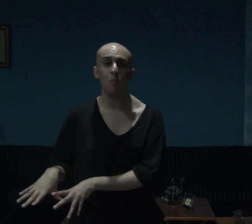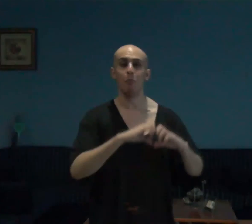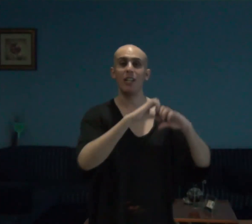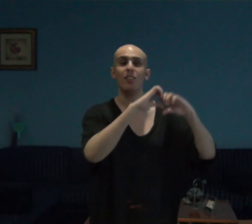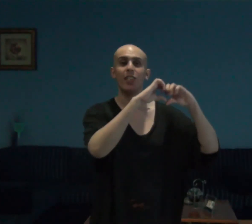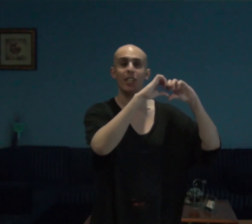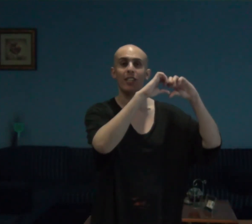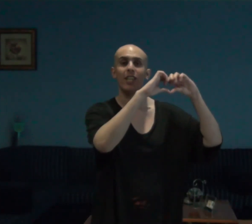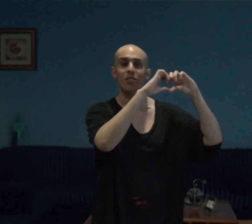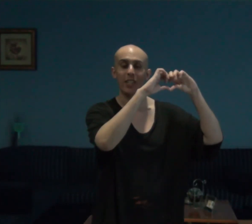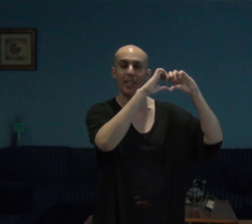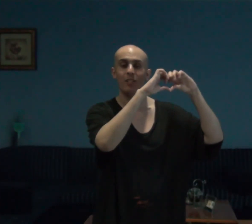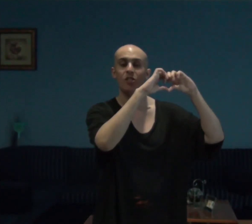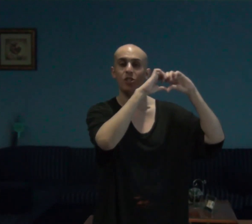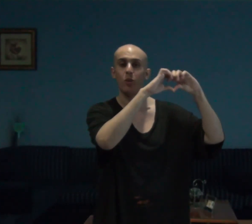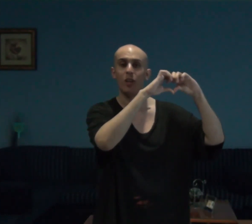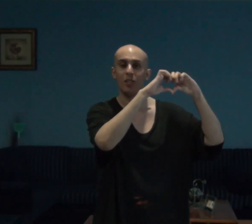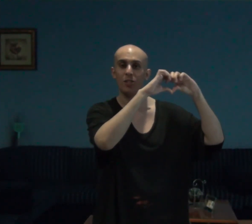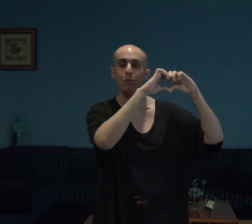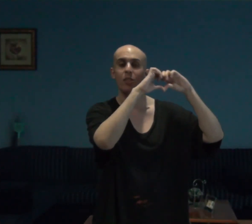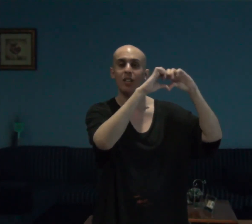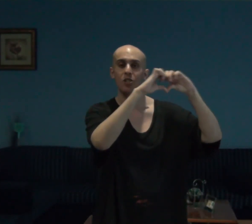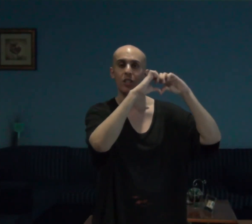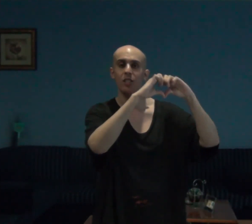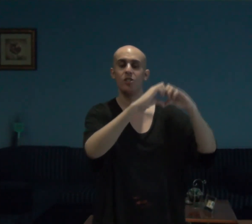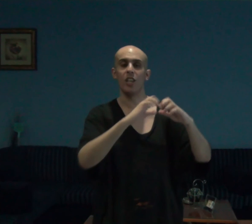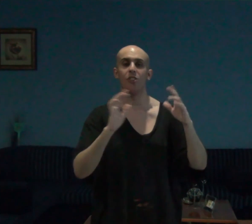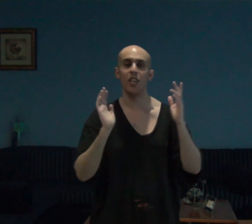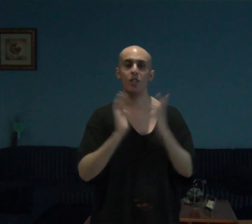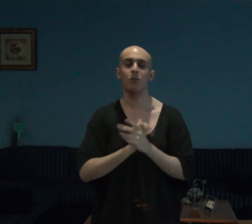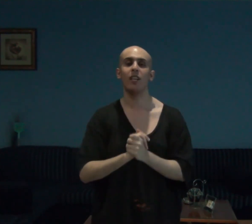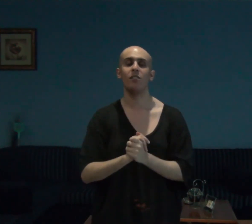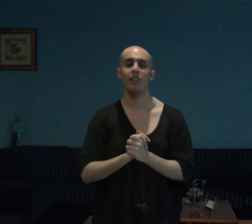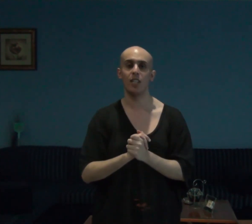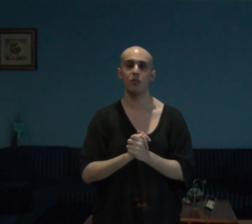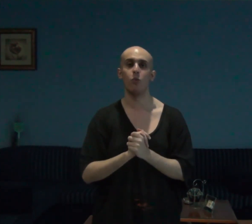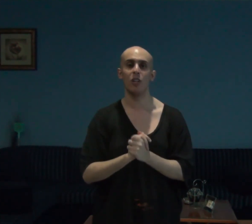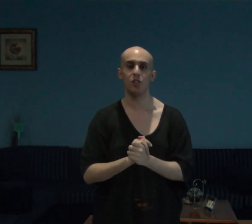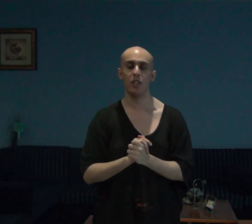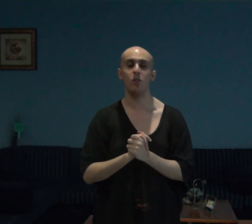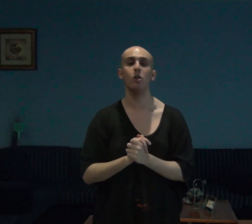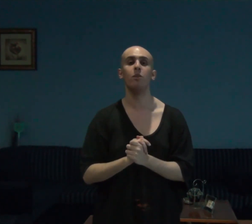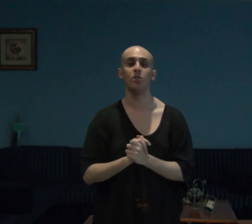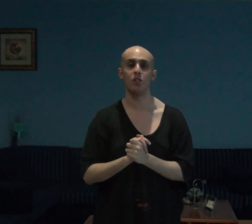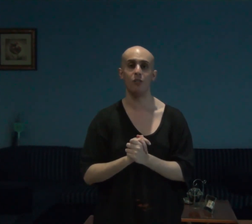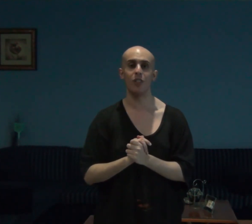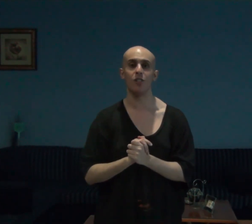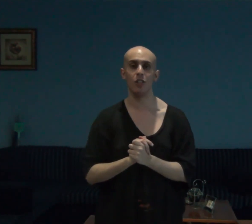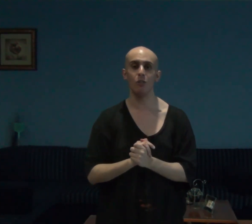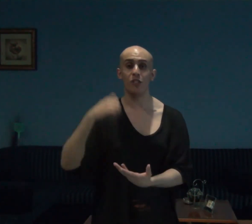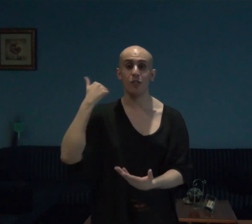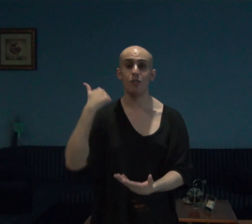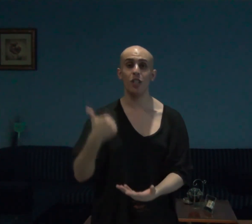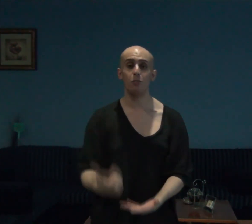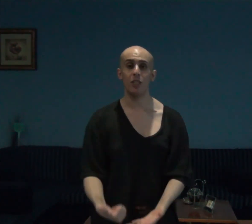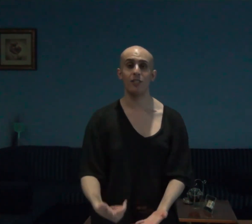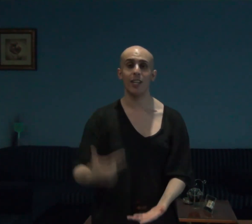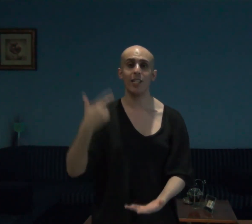madeline guys and gals is so awesome that she is and thank you guys and gals for watching hope you enjoyed the video if you did please like